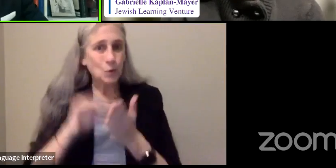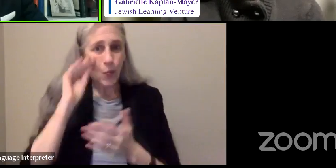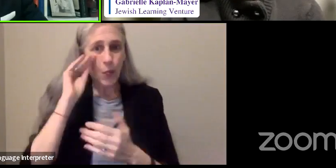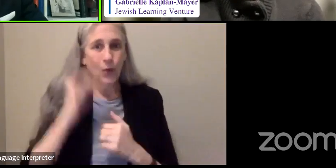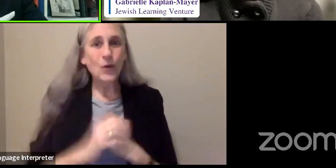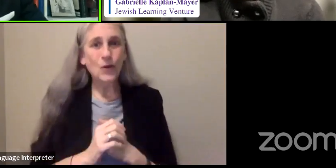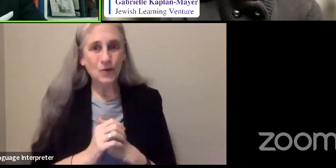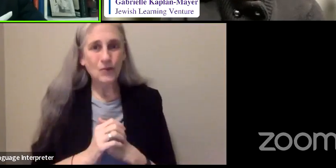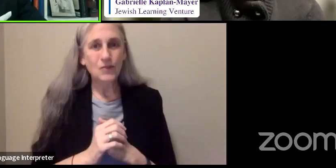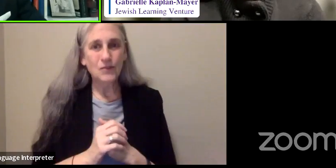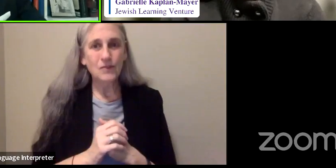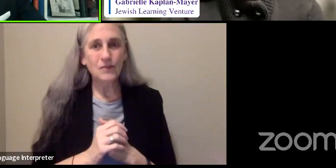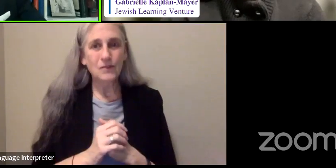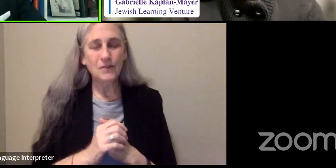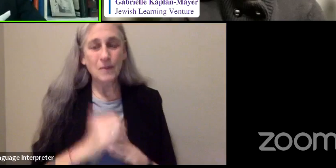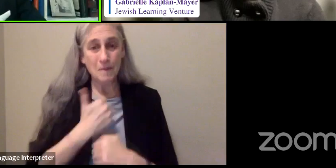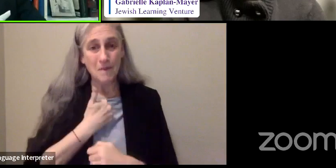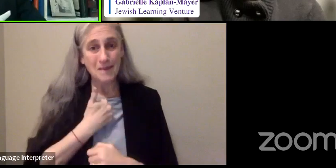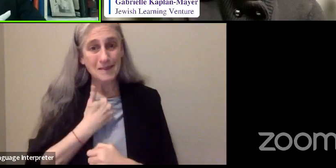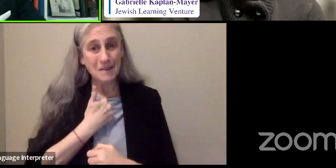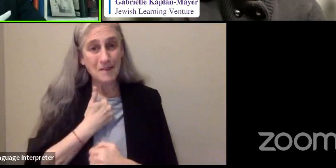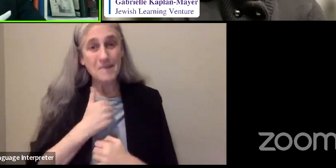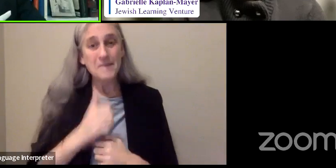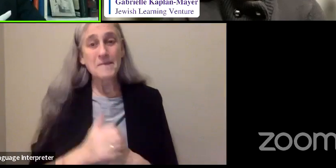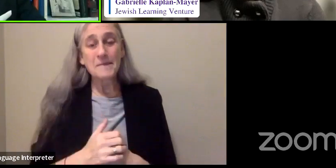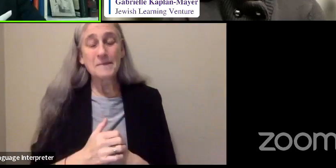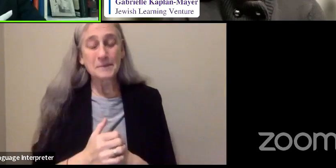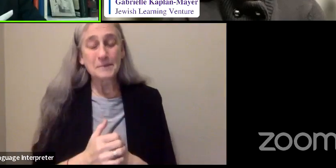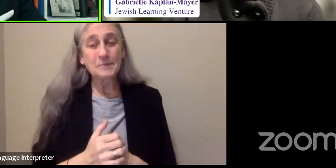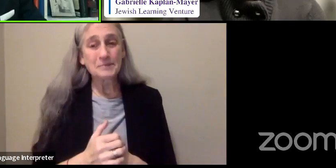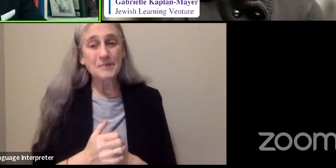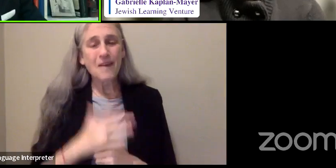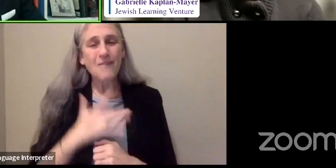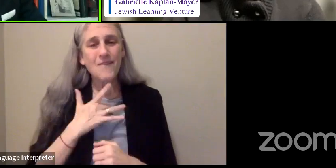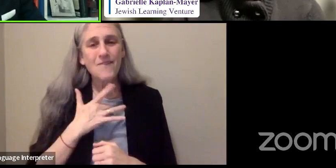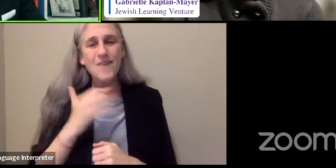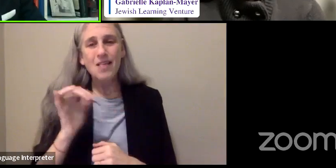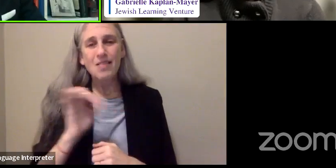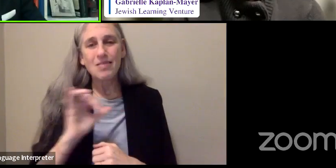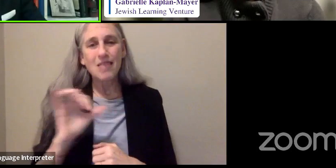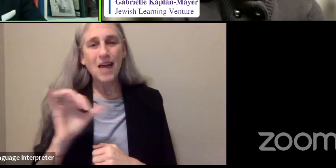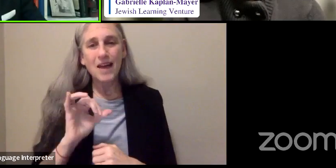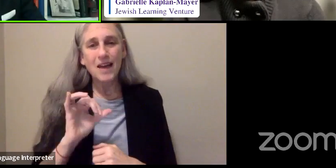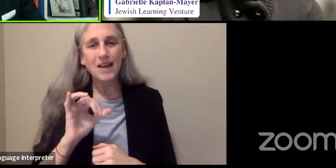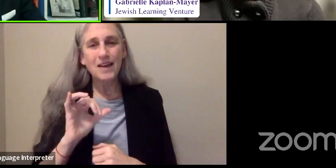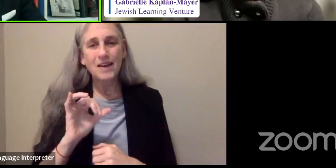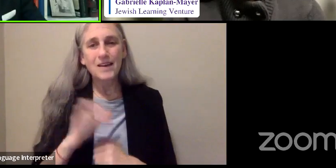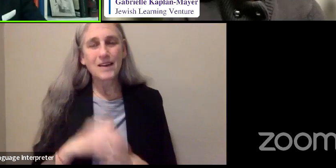I felt as though I was being initiated